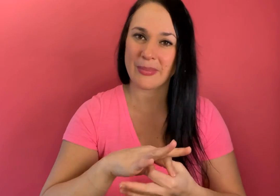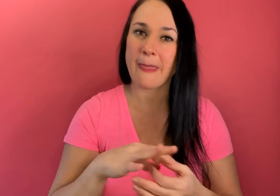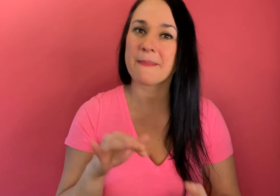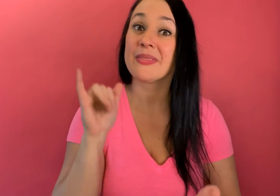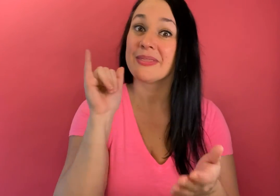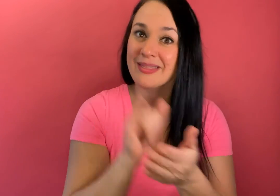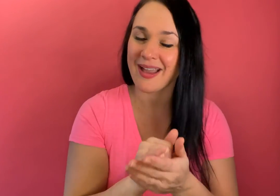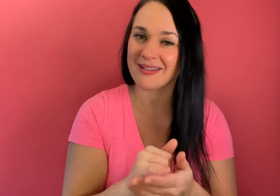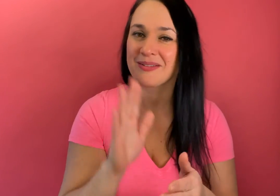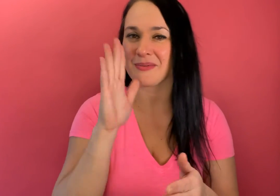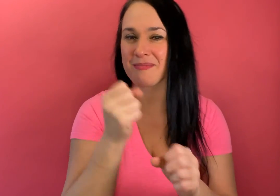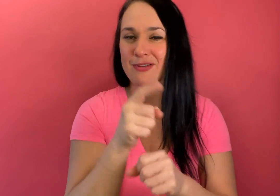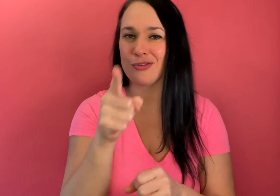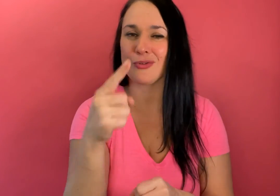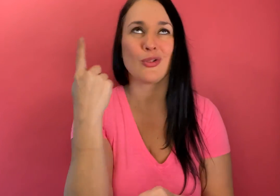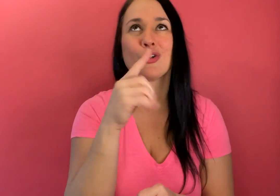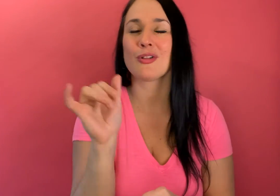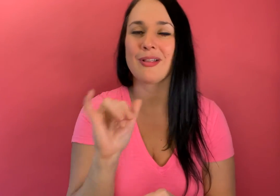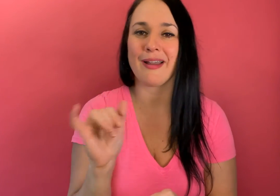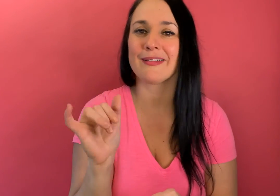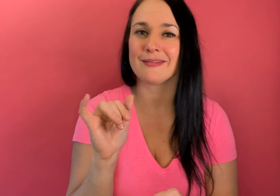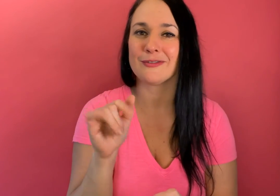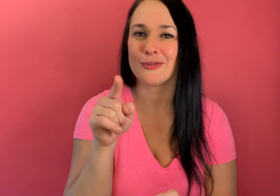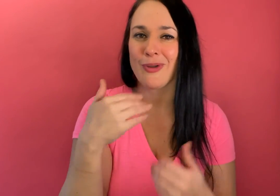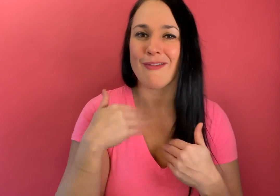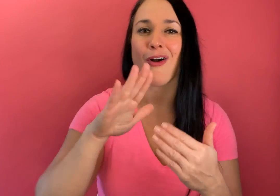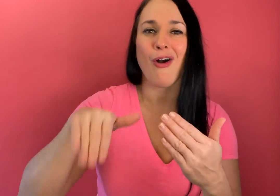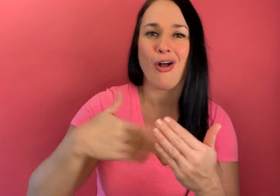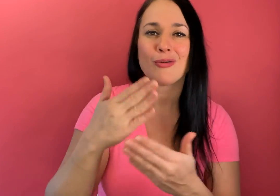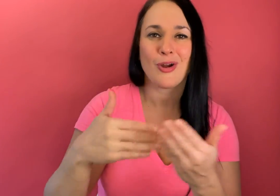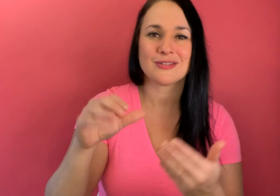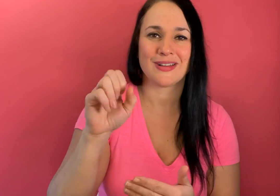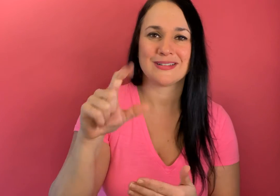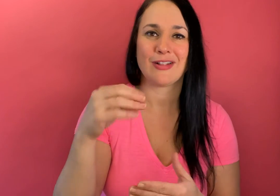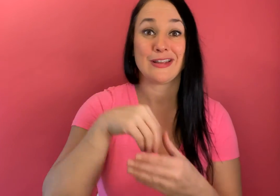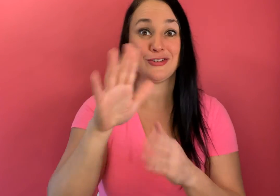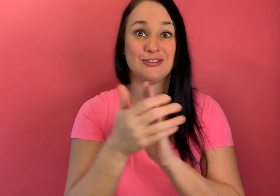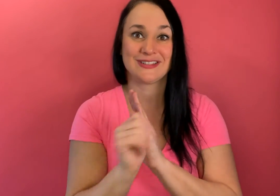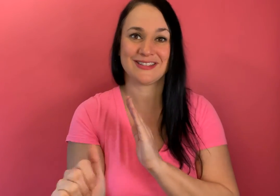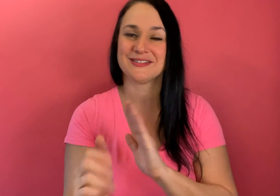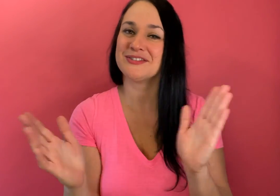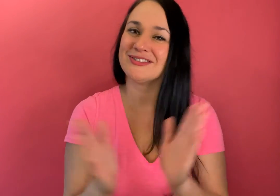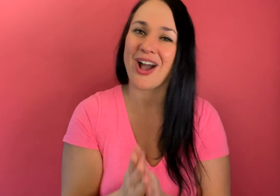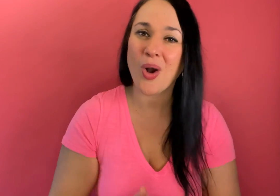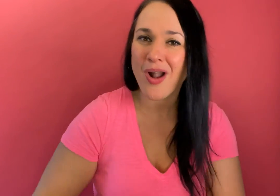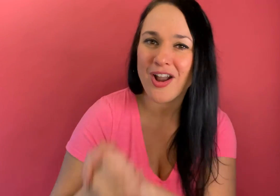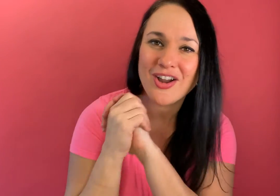that will make you really look like you've got all the right parts in your asl skills so congratulations you made it